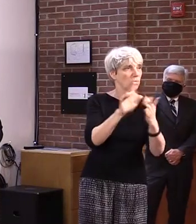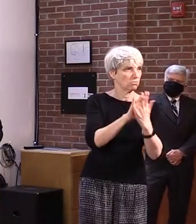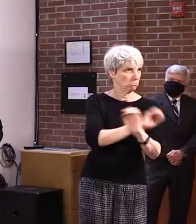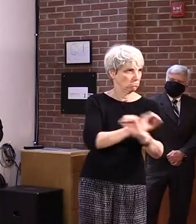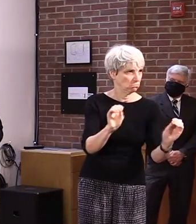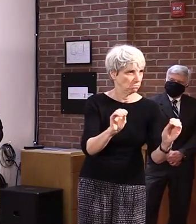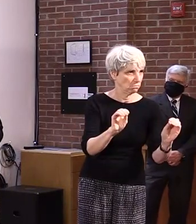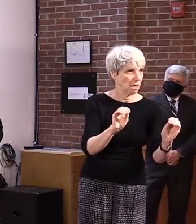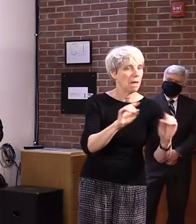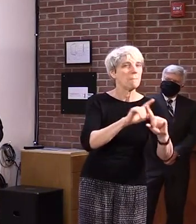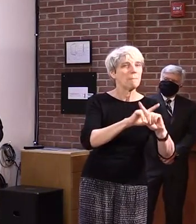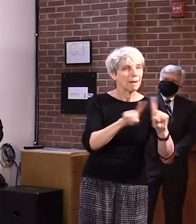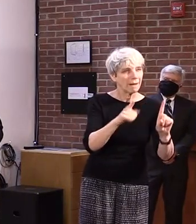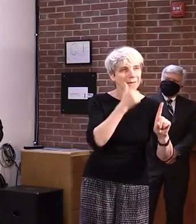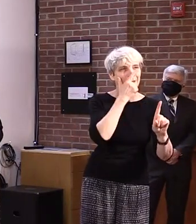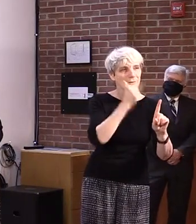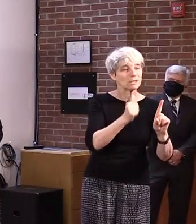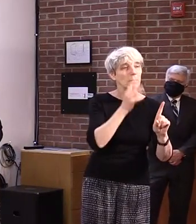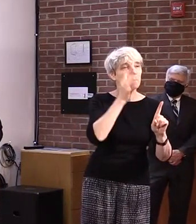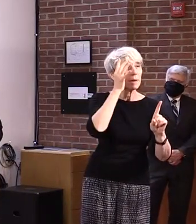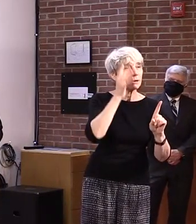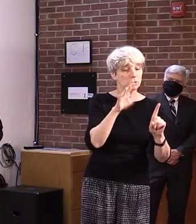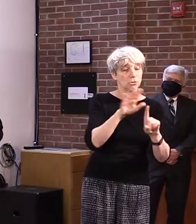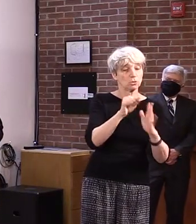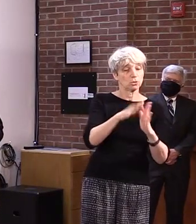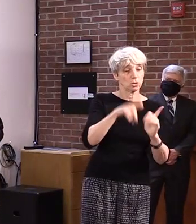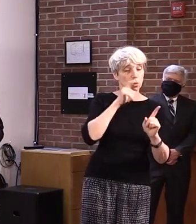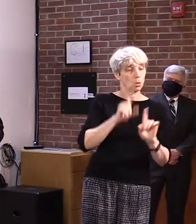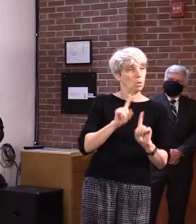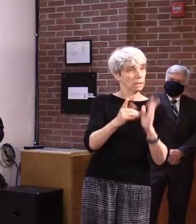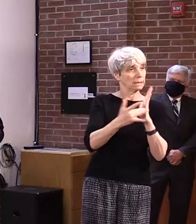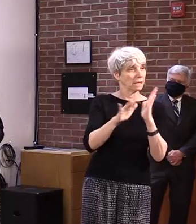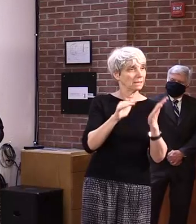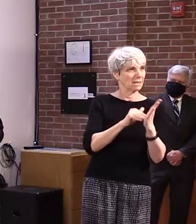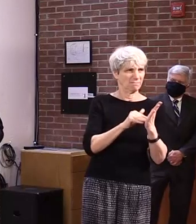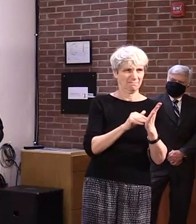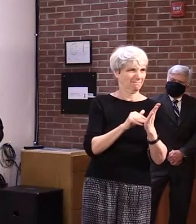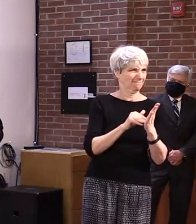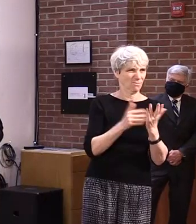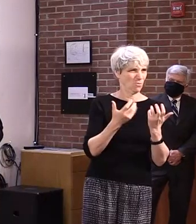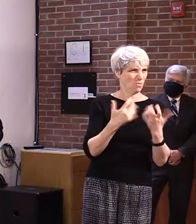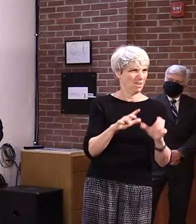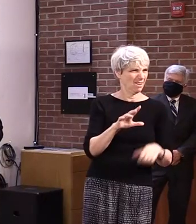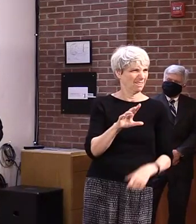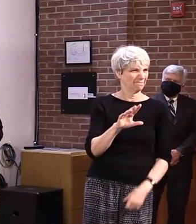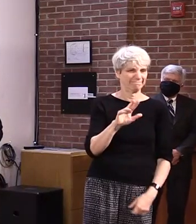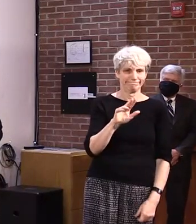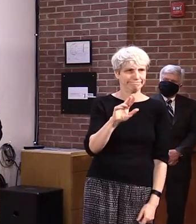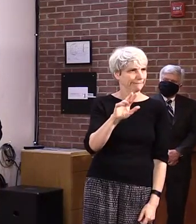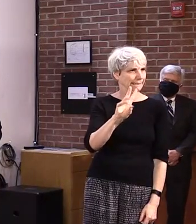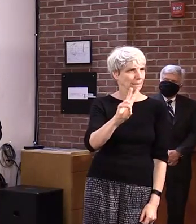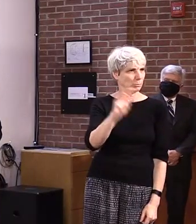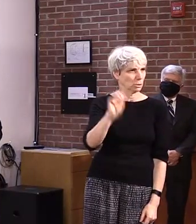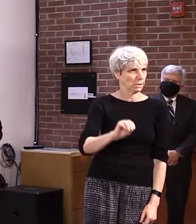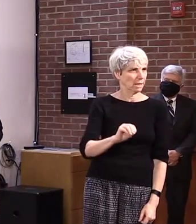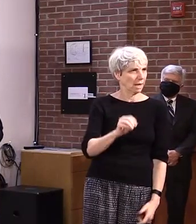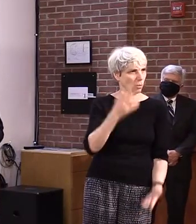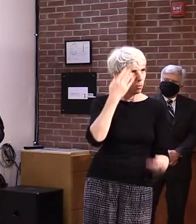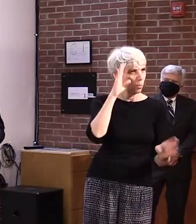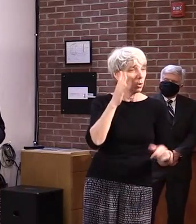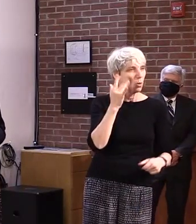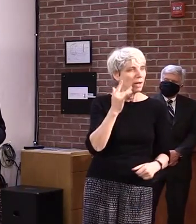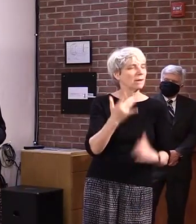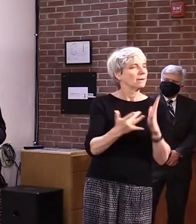Tech Center parents were less interested in a fully remote option. Only 6% of these parents were interested, no doubt because Tech Center